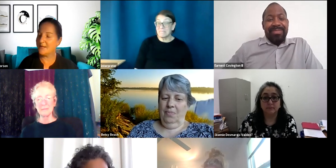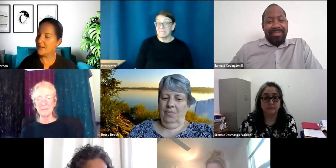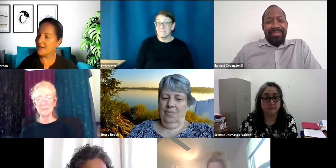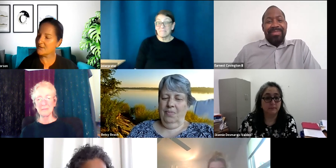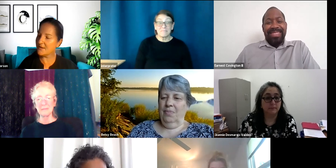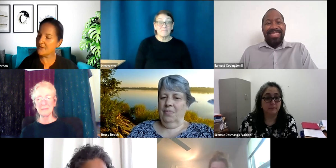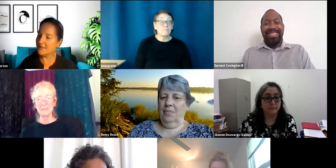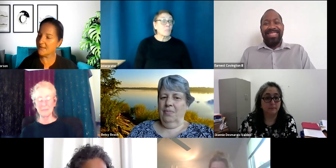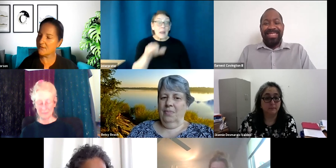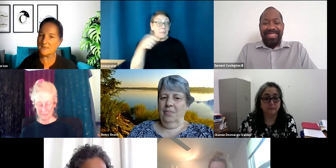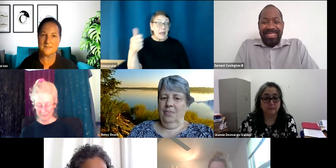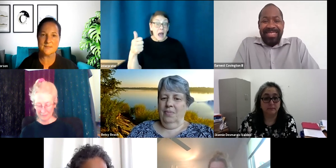Anybody else have anything else?